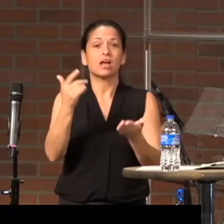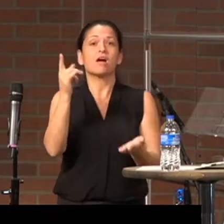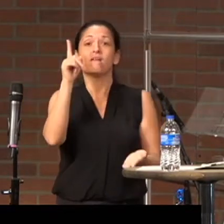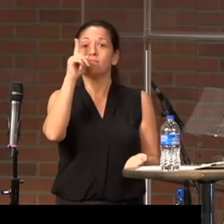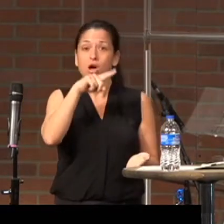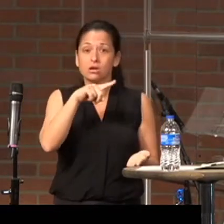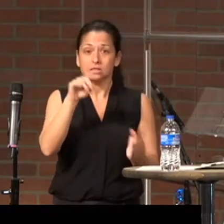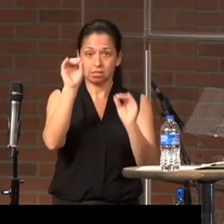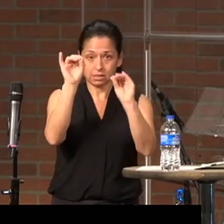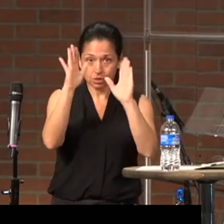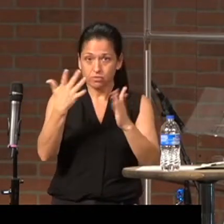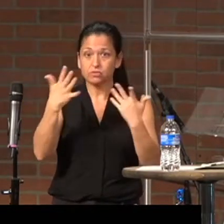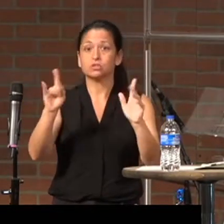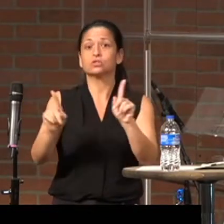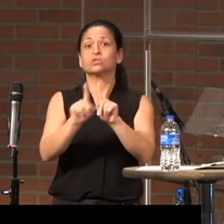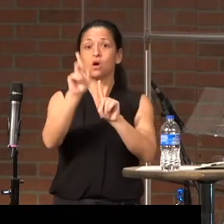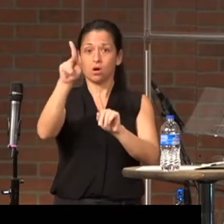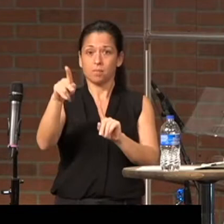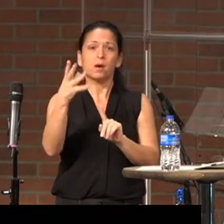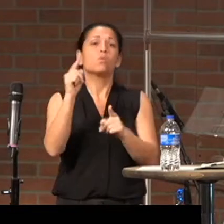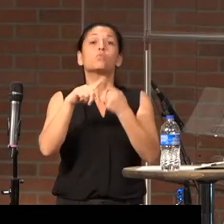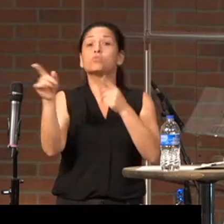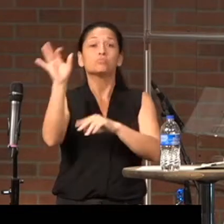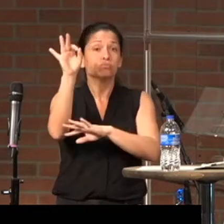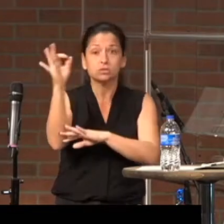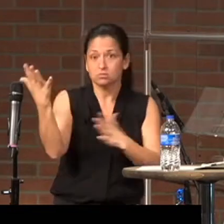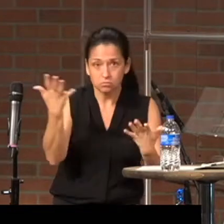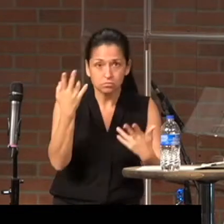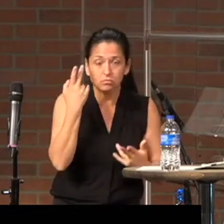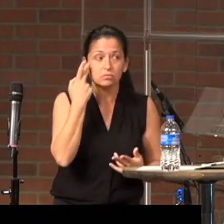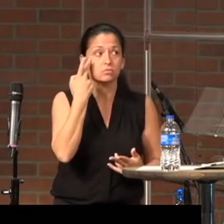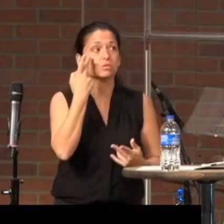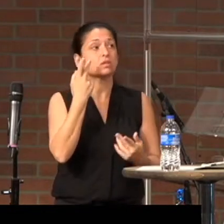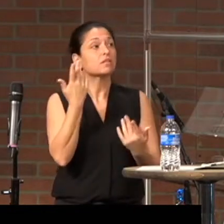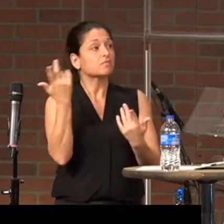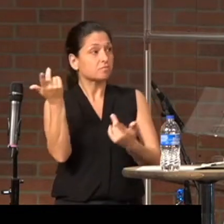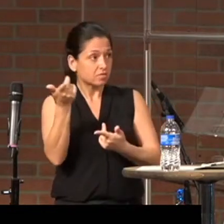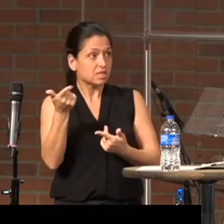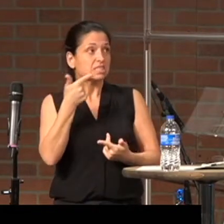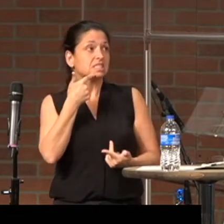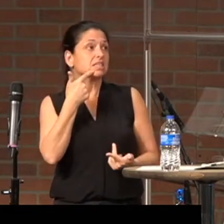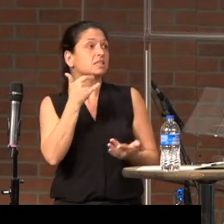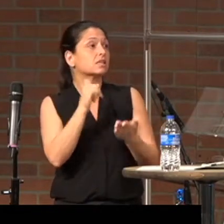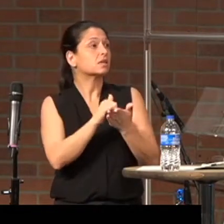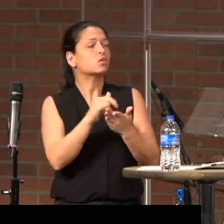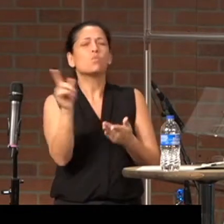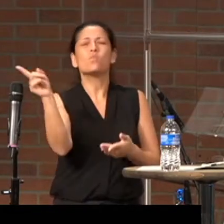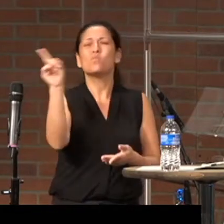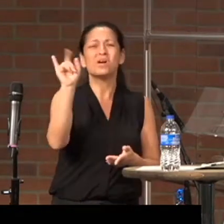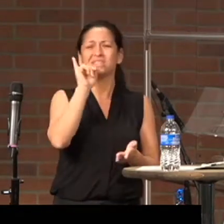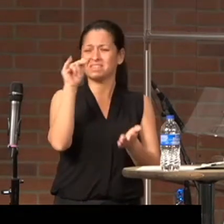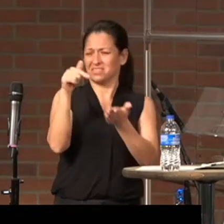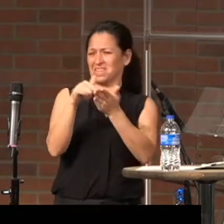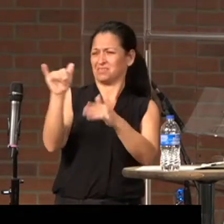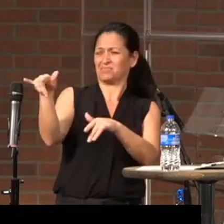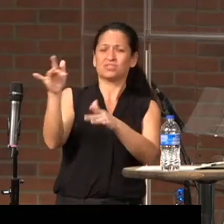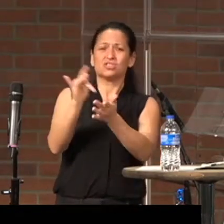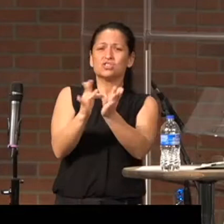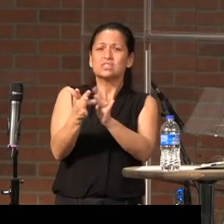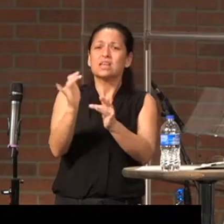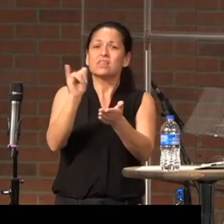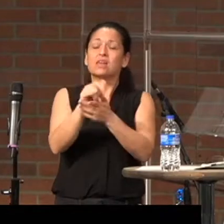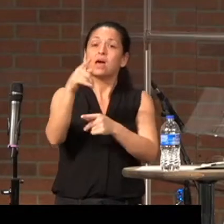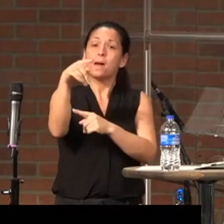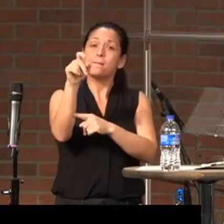that have showed up, and here's what they're preaching. They are saying, where is this Jesus that Peter